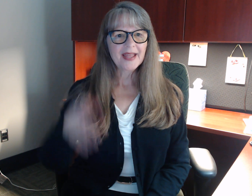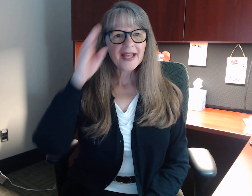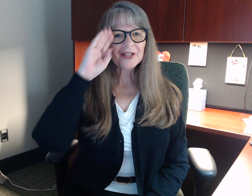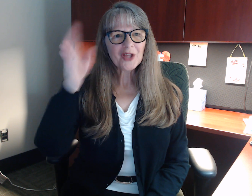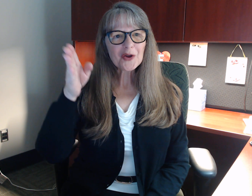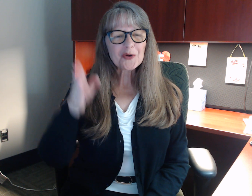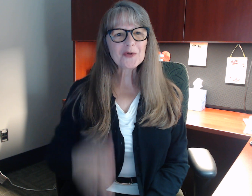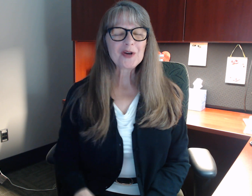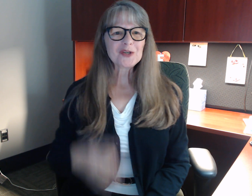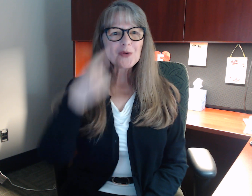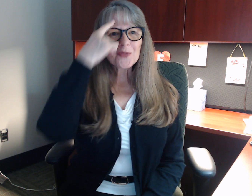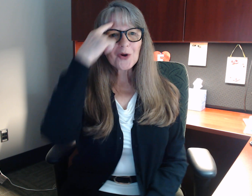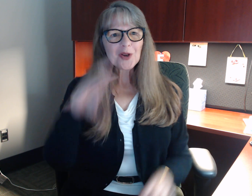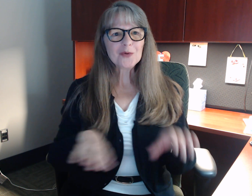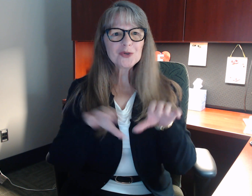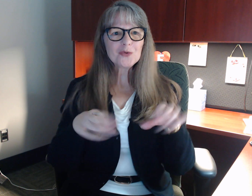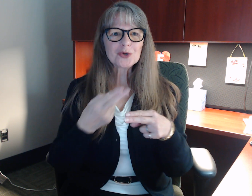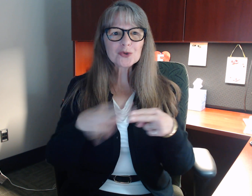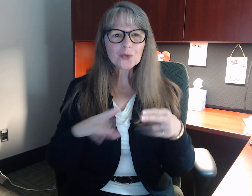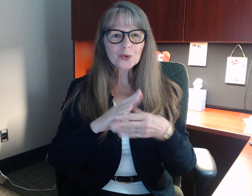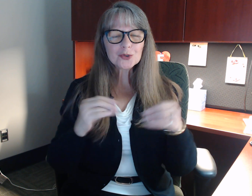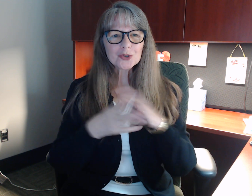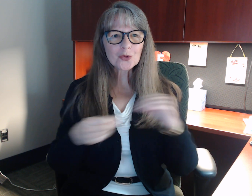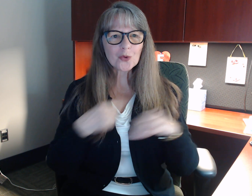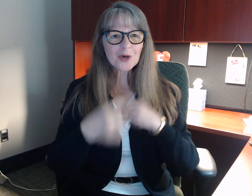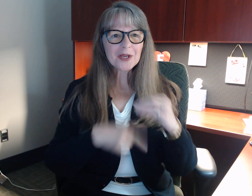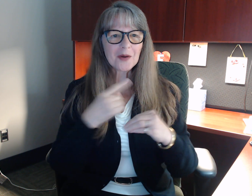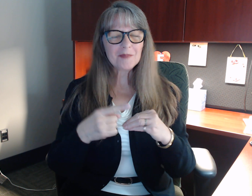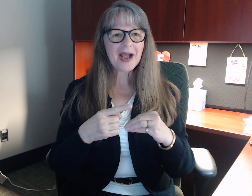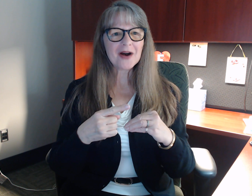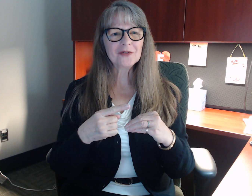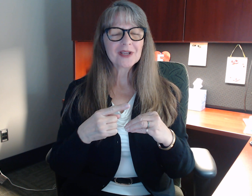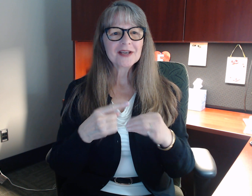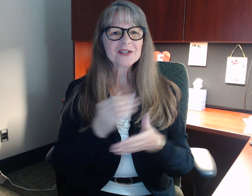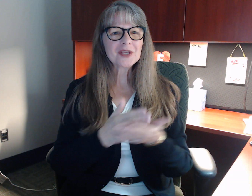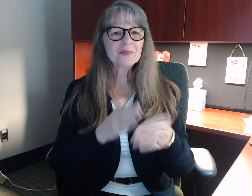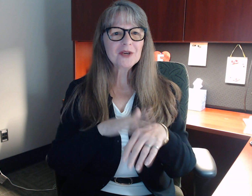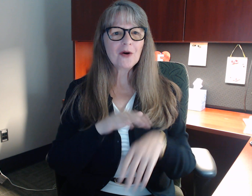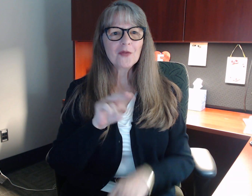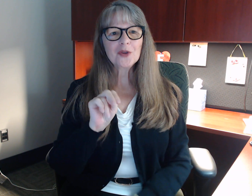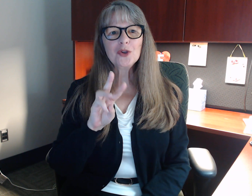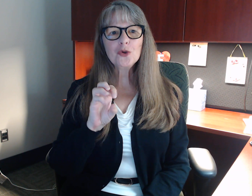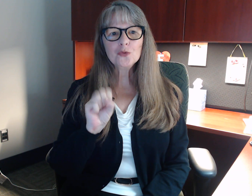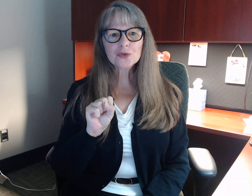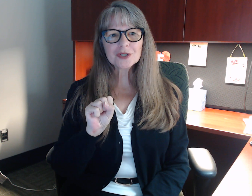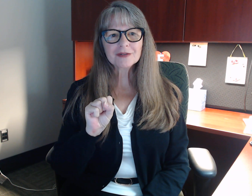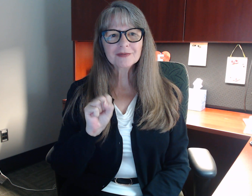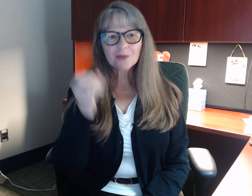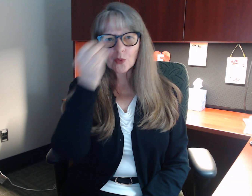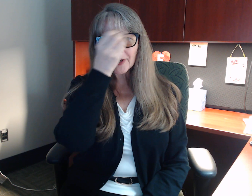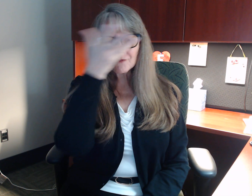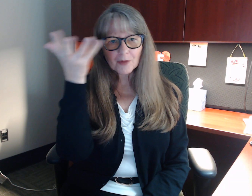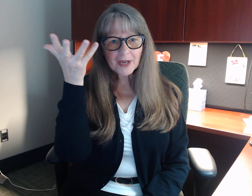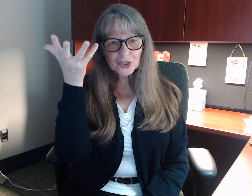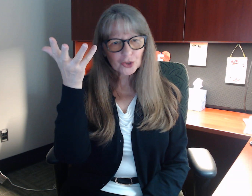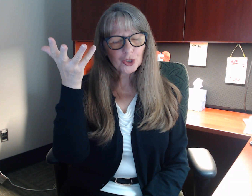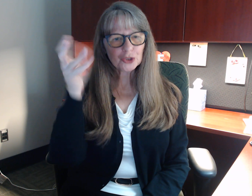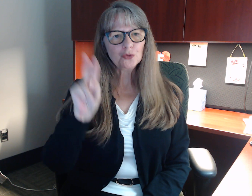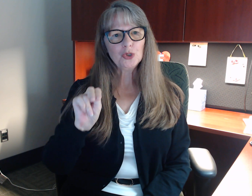Hello. So I thought I would do a short story about something on the news or information. You can do news